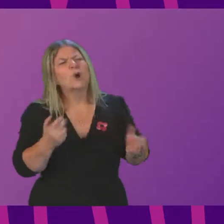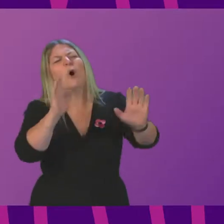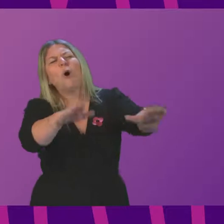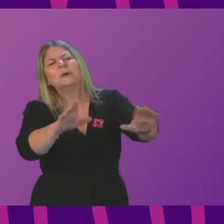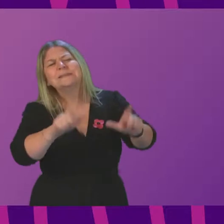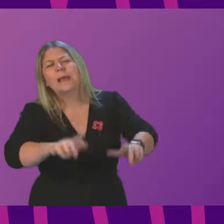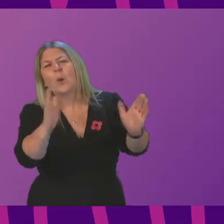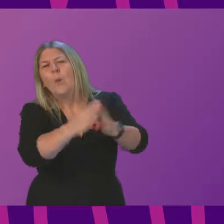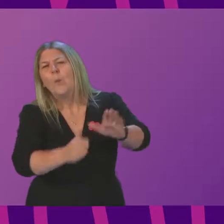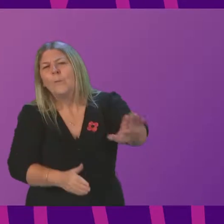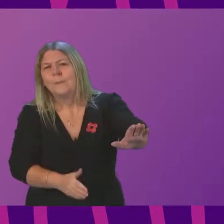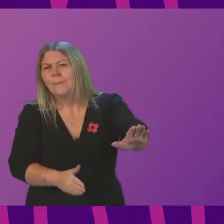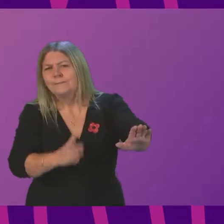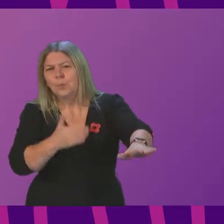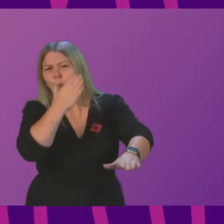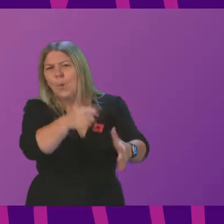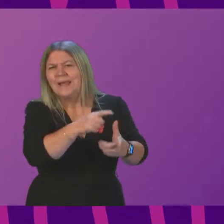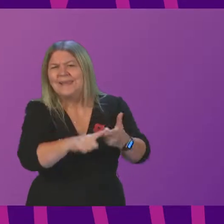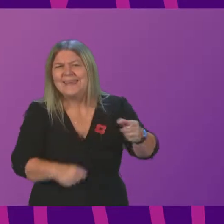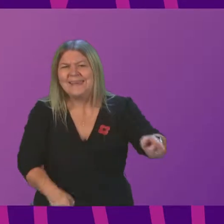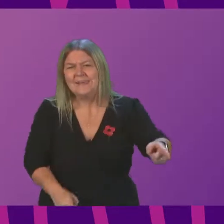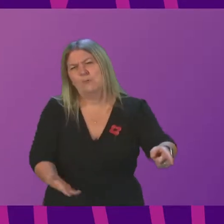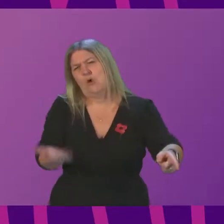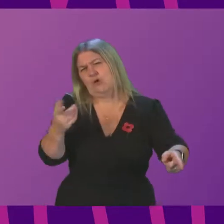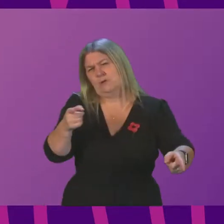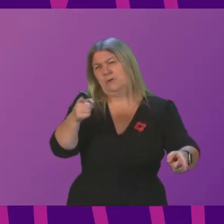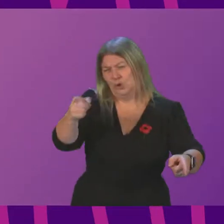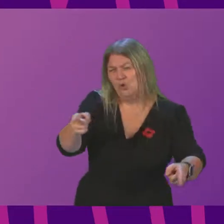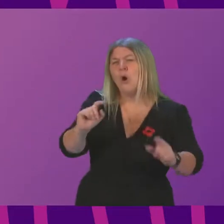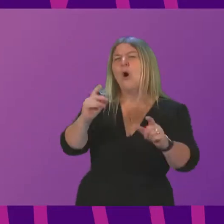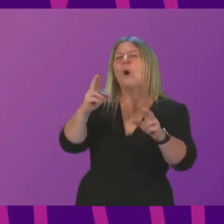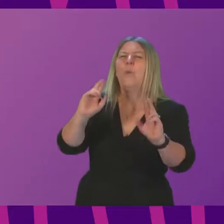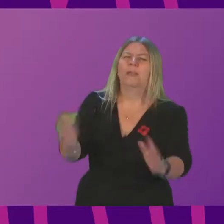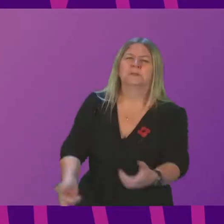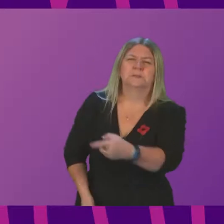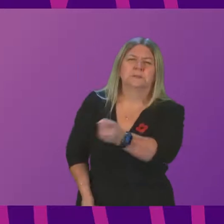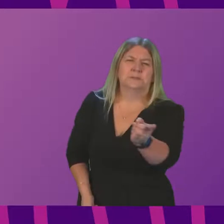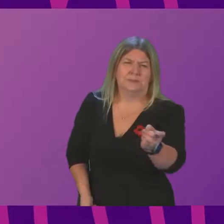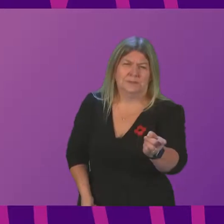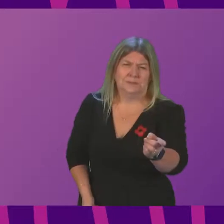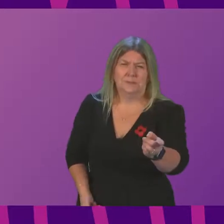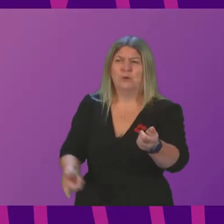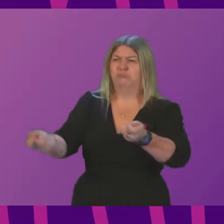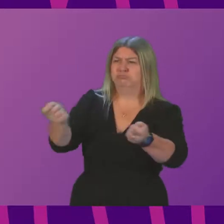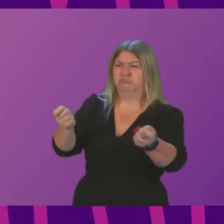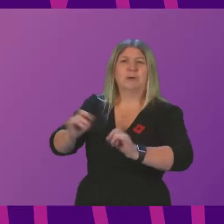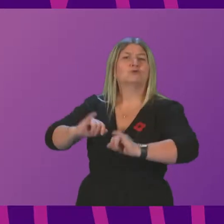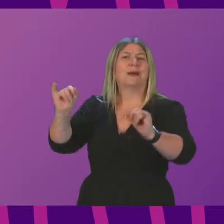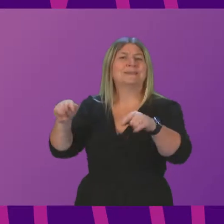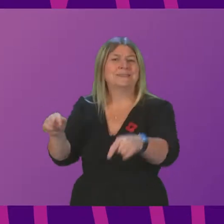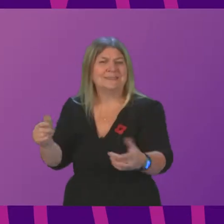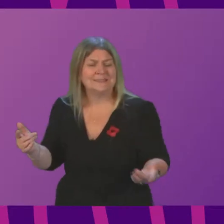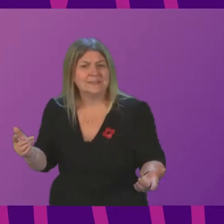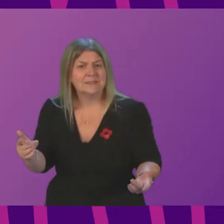or staff. The problem is this out of touch and hopeless government that's presiding over a crisis in our NHS. So I ask again,